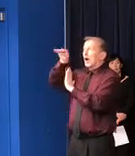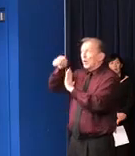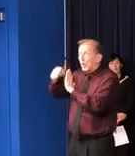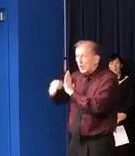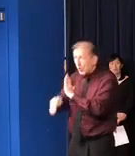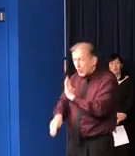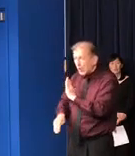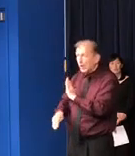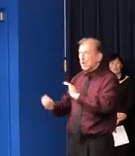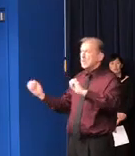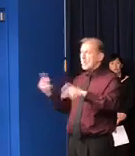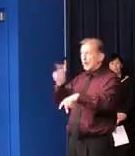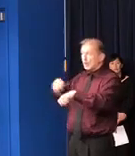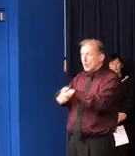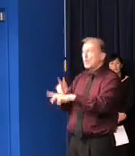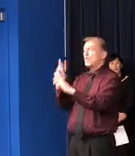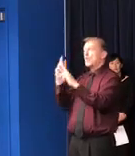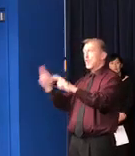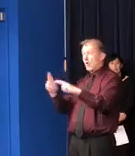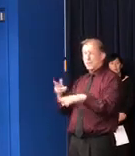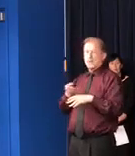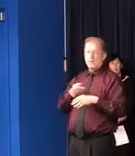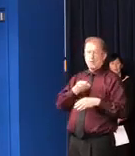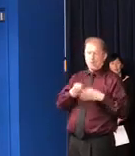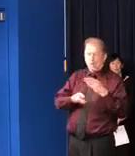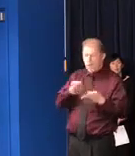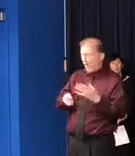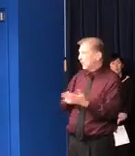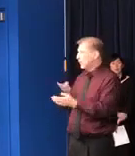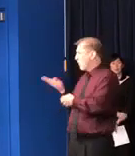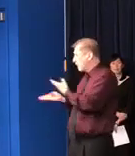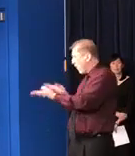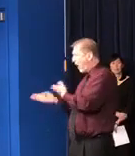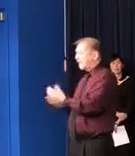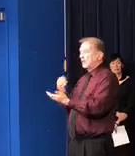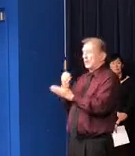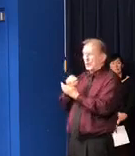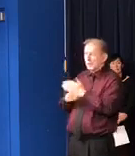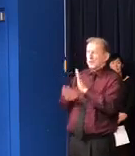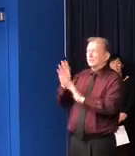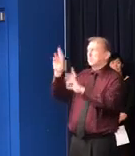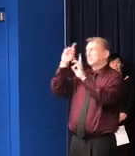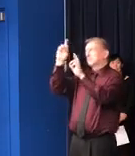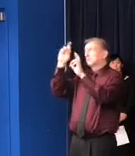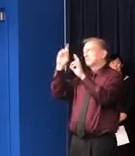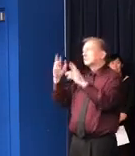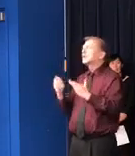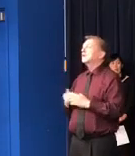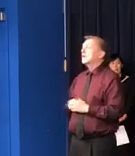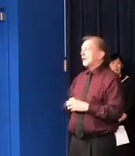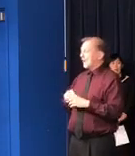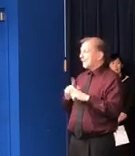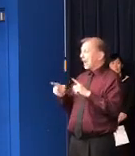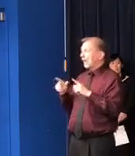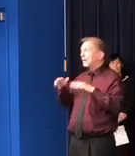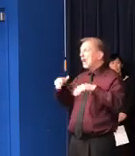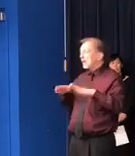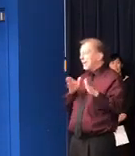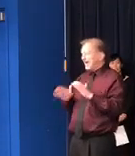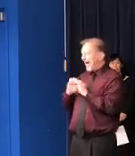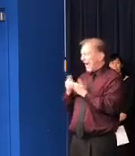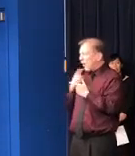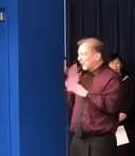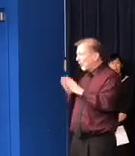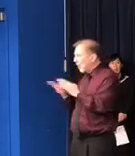about and we are working on, you know, thinking about now, how it is that we're going to be reopening all of the